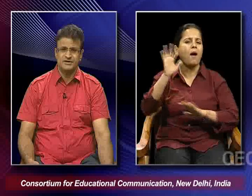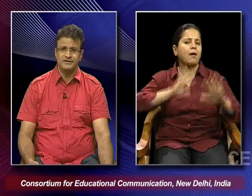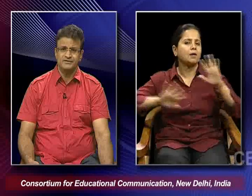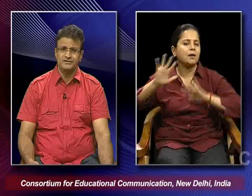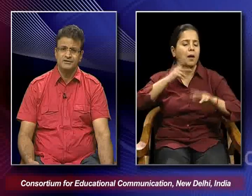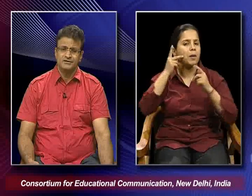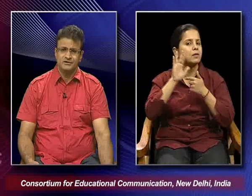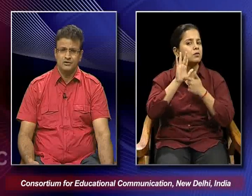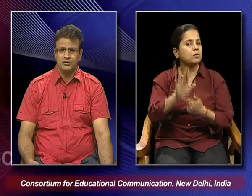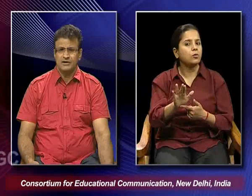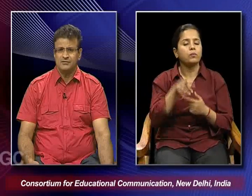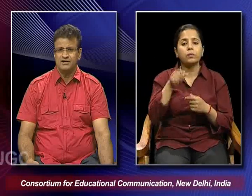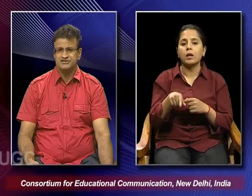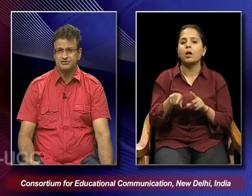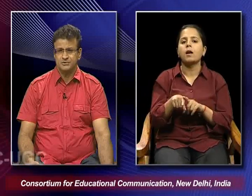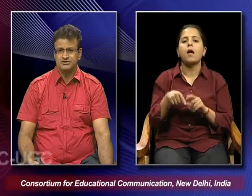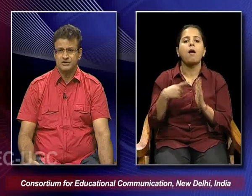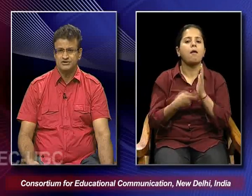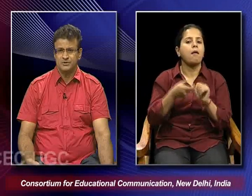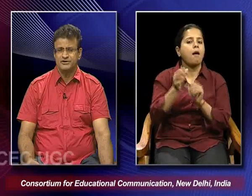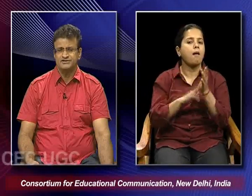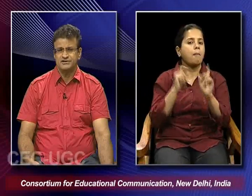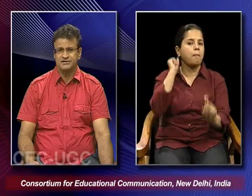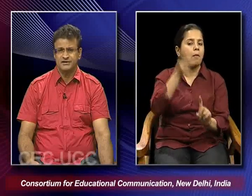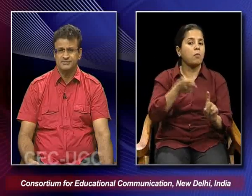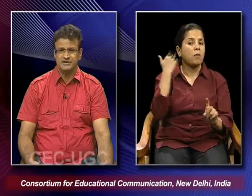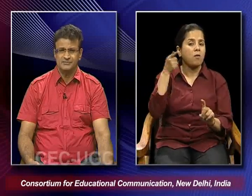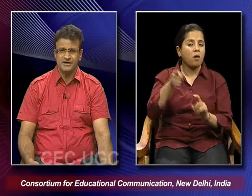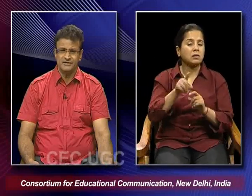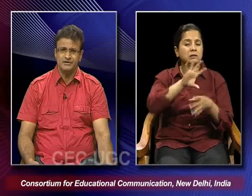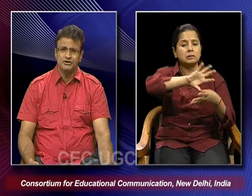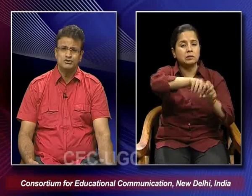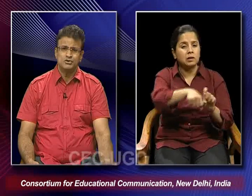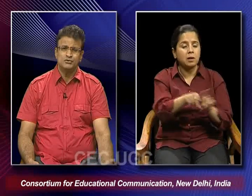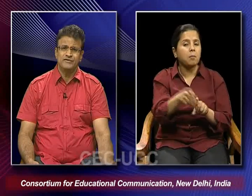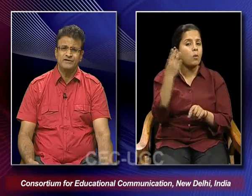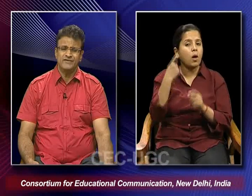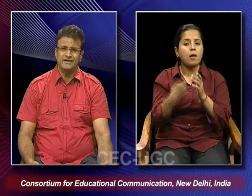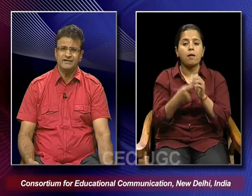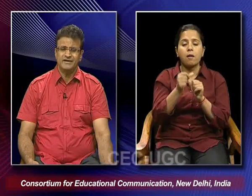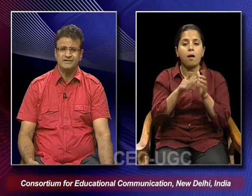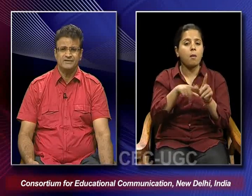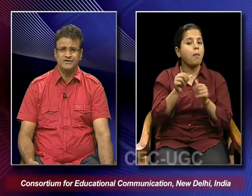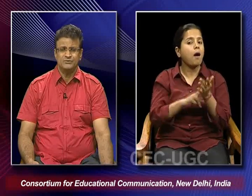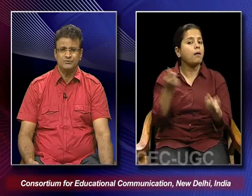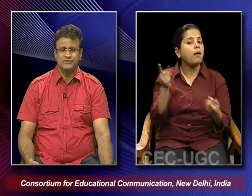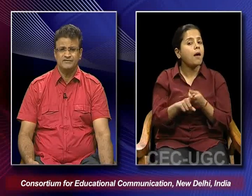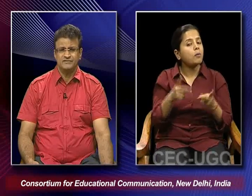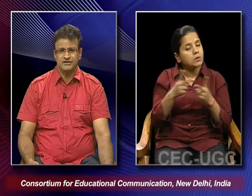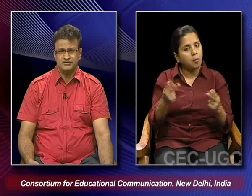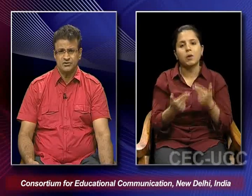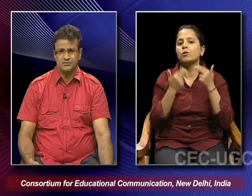celebrating Lord Rama's exploits in the epic Ramayana. So we find that when